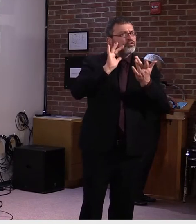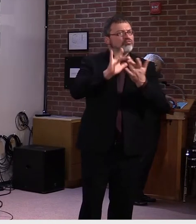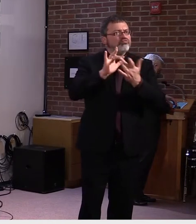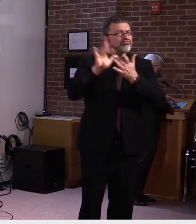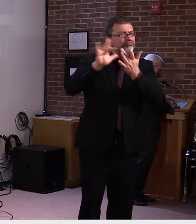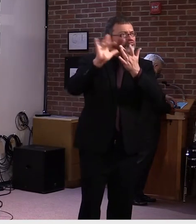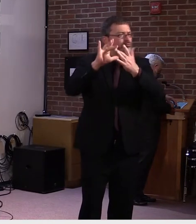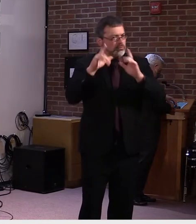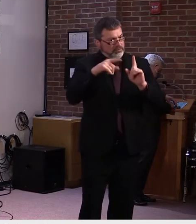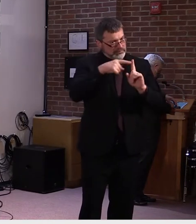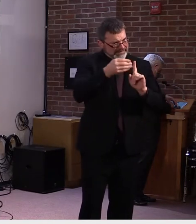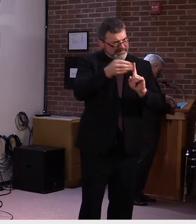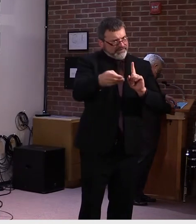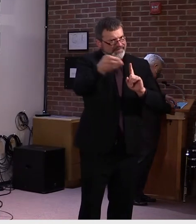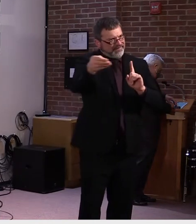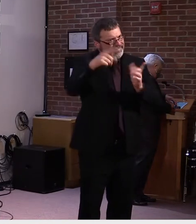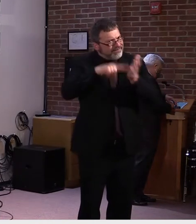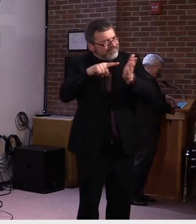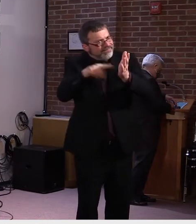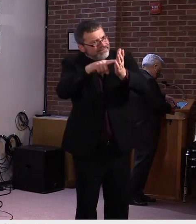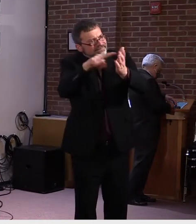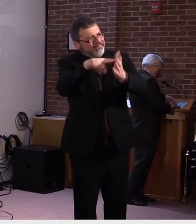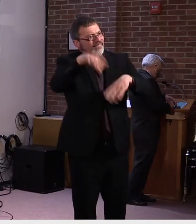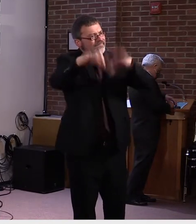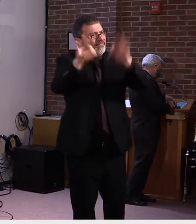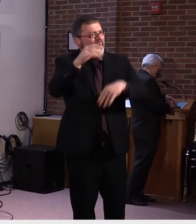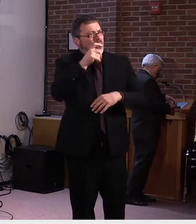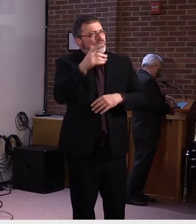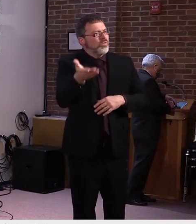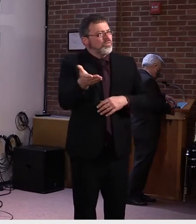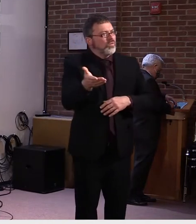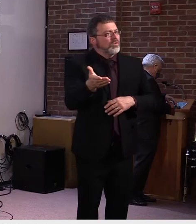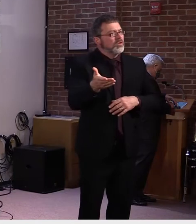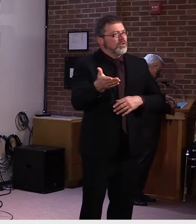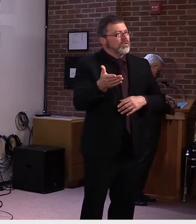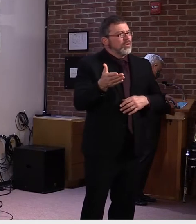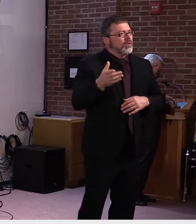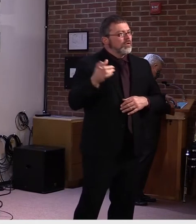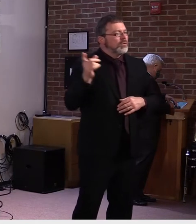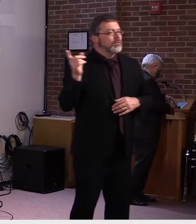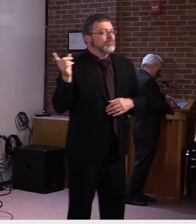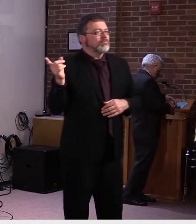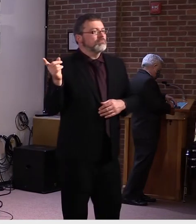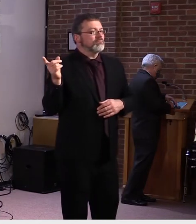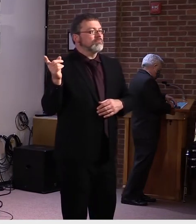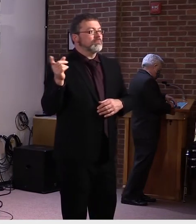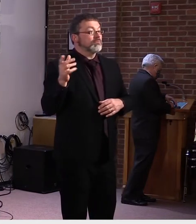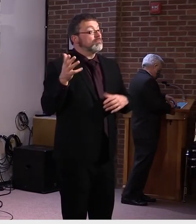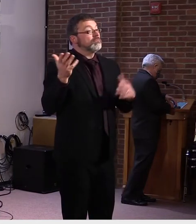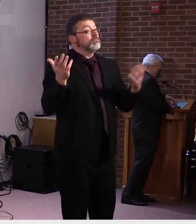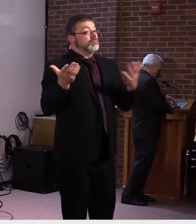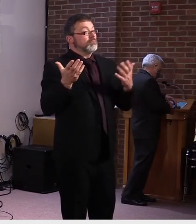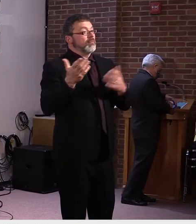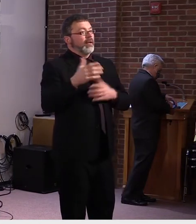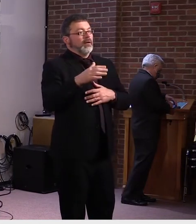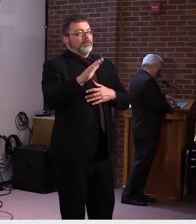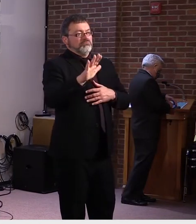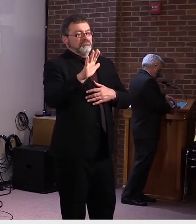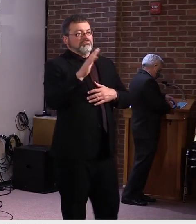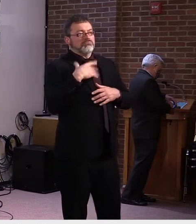No, that's great. Um, I'll preface my comments with saying that, um, we've had some